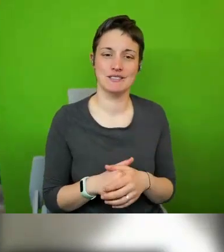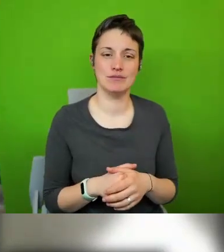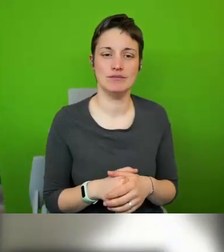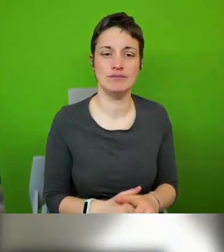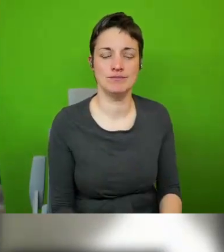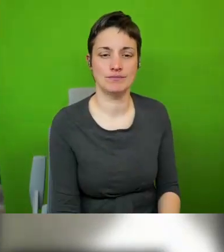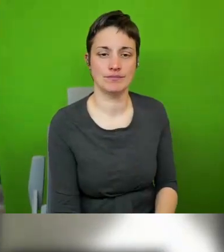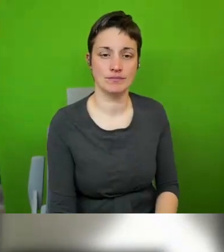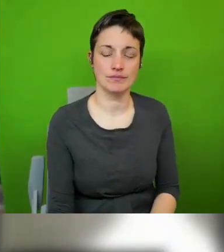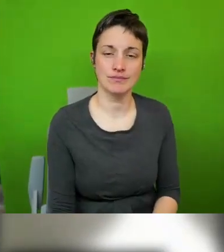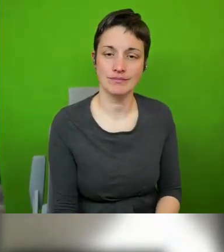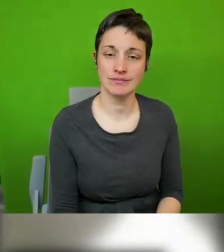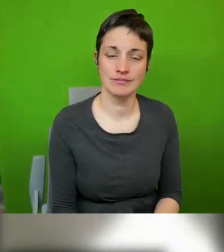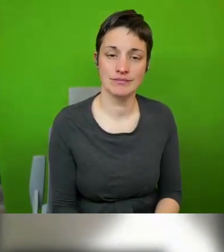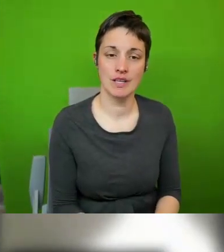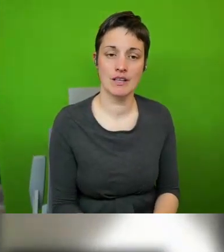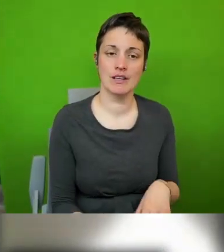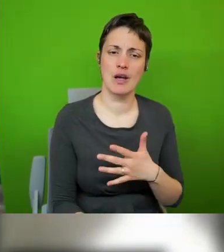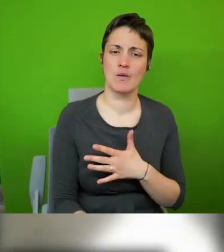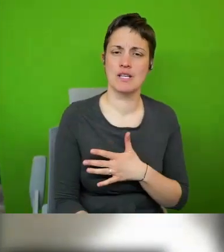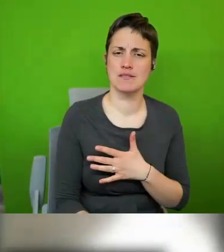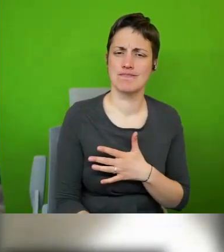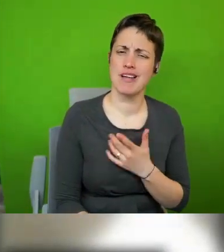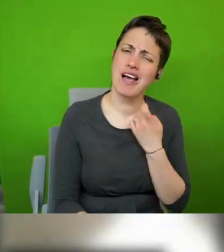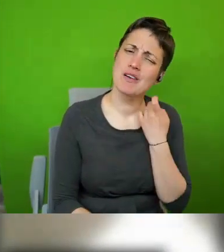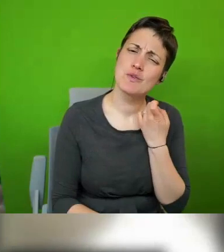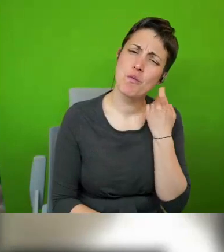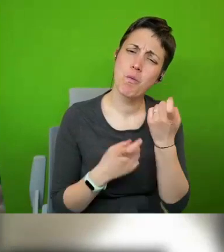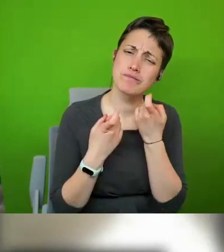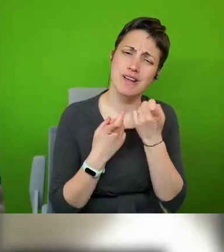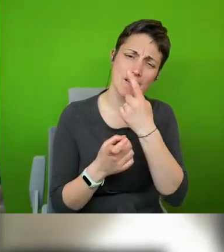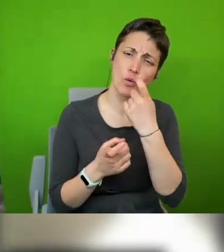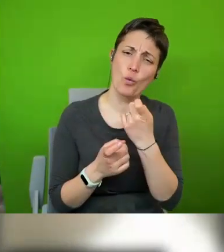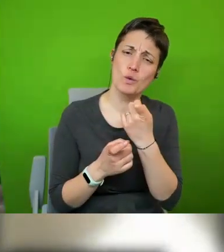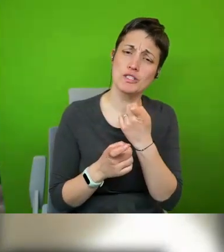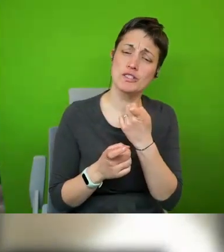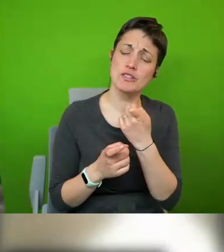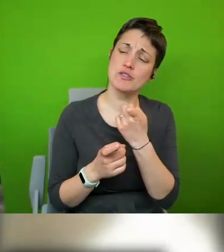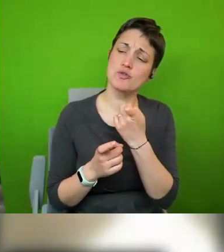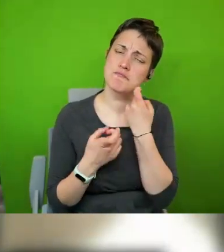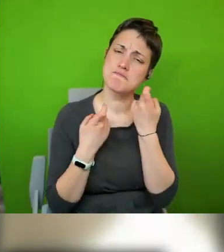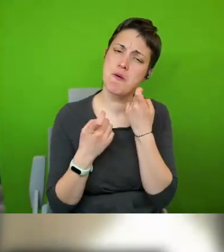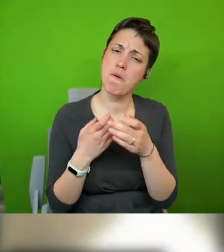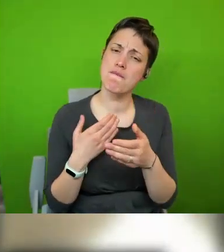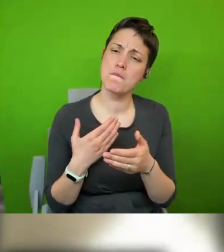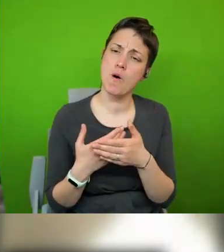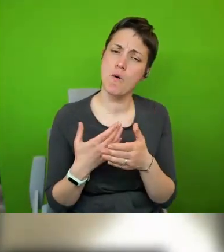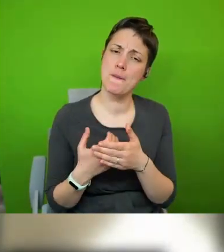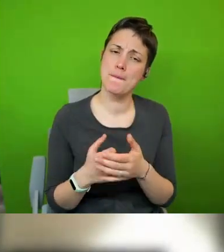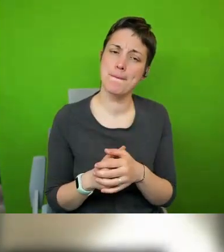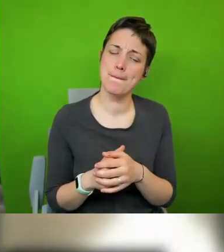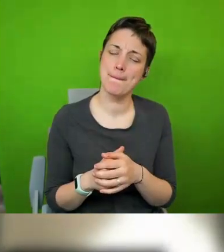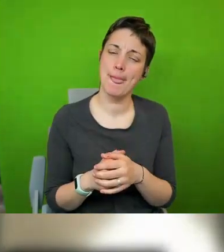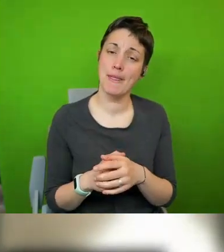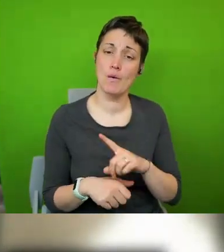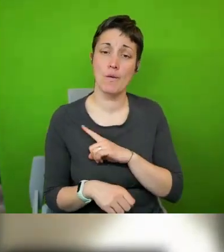wondered if i could just take it a little bit further actually and i'll listen and get and um because what we find